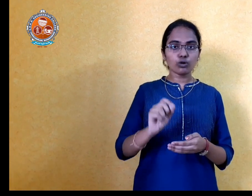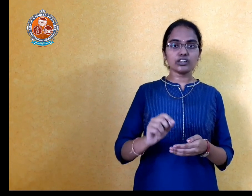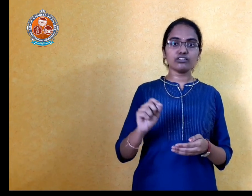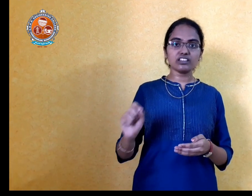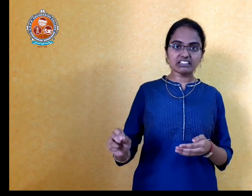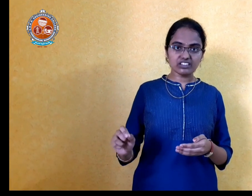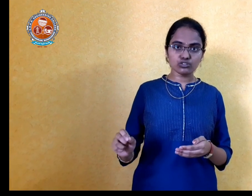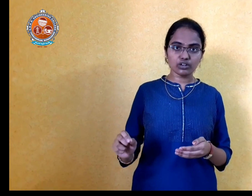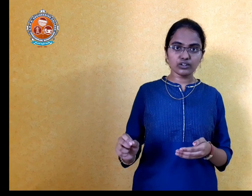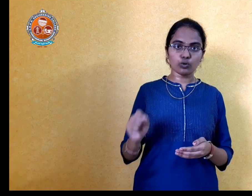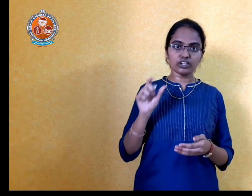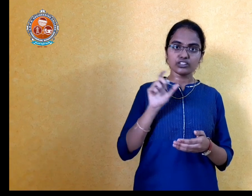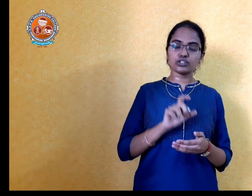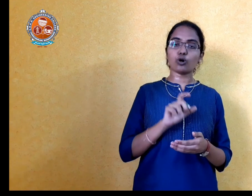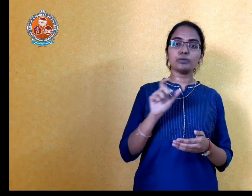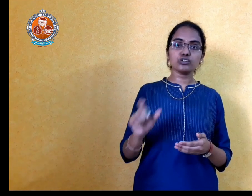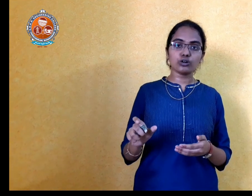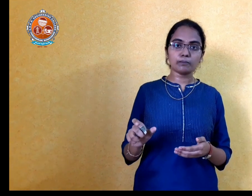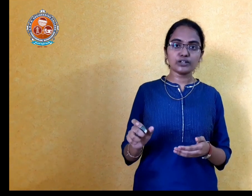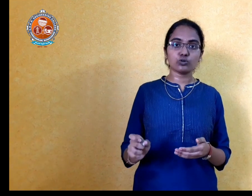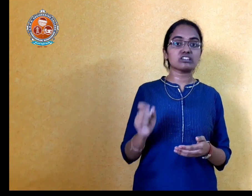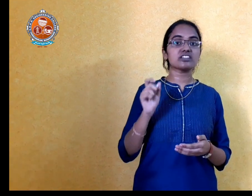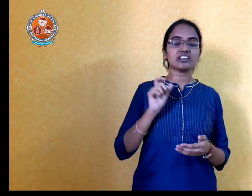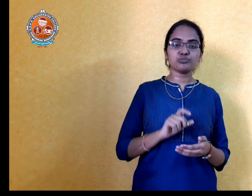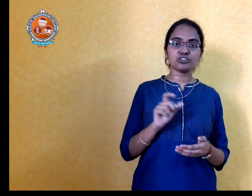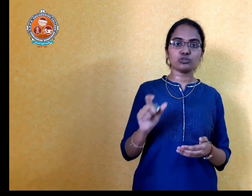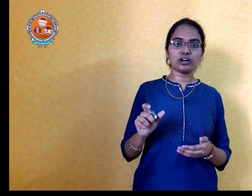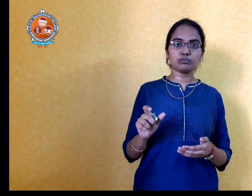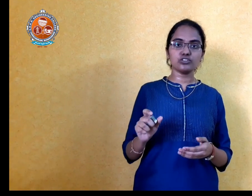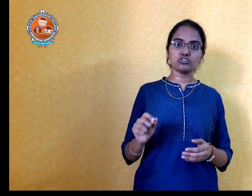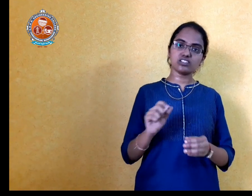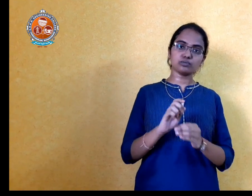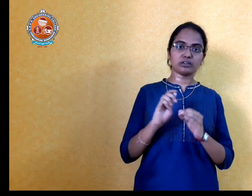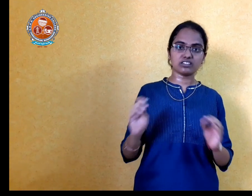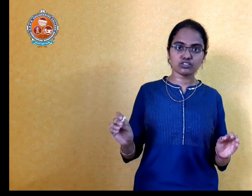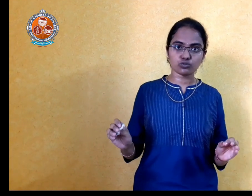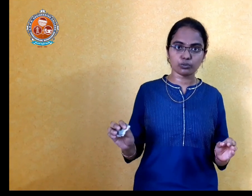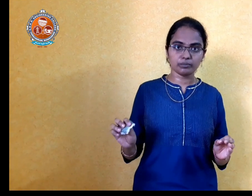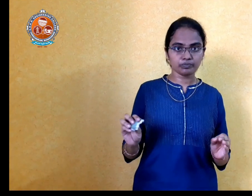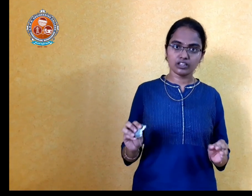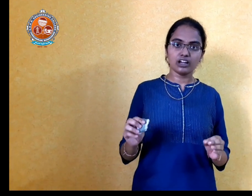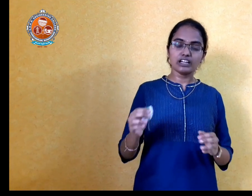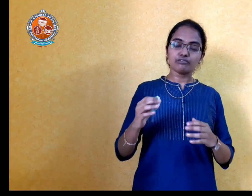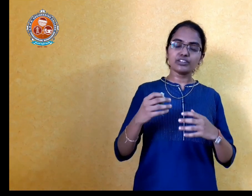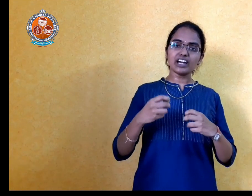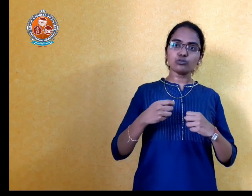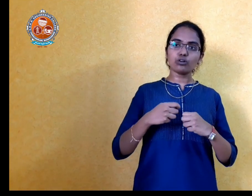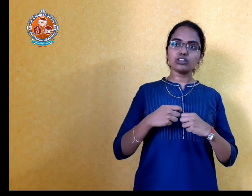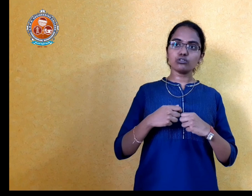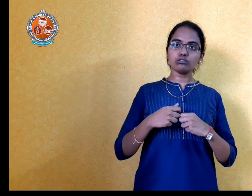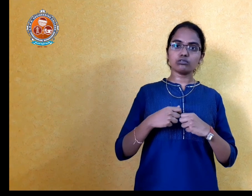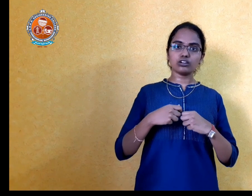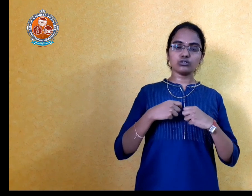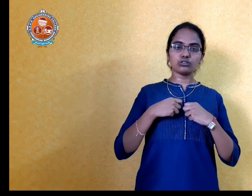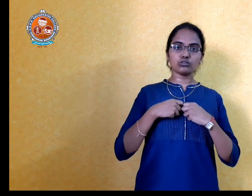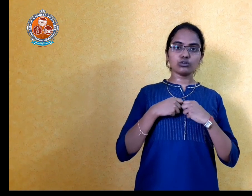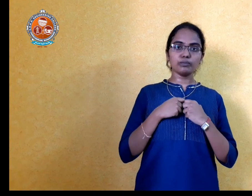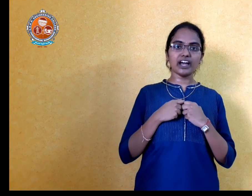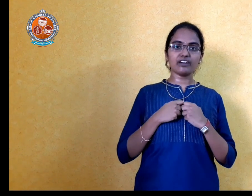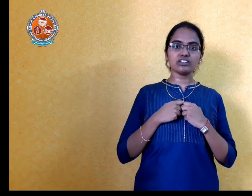Whatever the test you write, whatever the topic you complete, whatever the subject you complete, you just message to me. With that word, know, you will be having